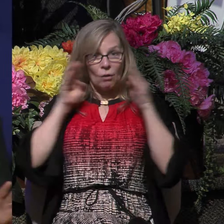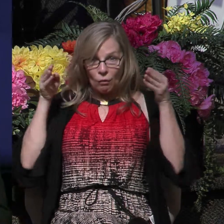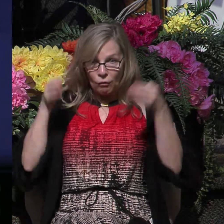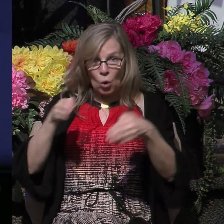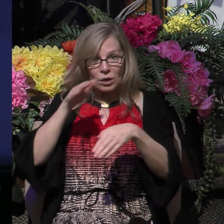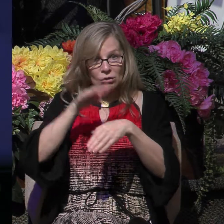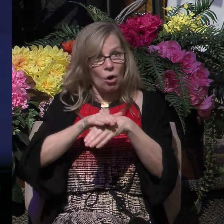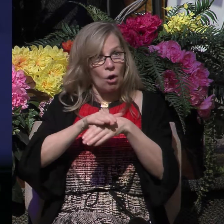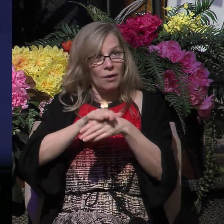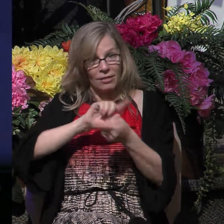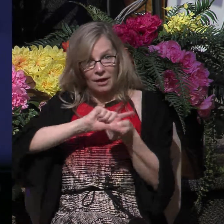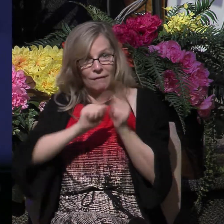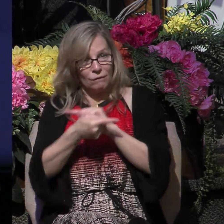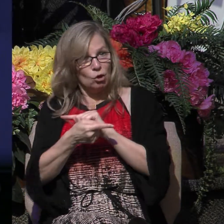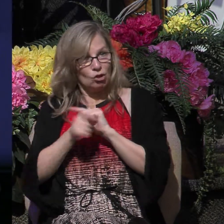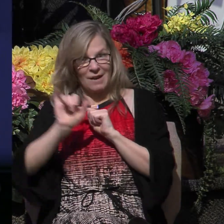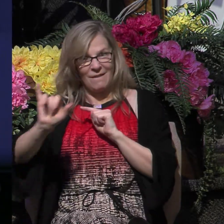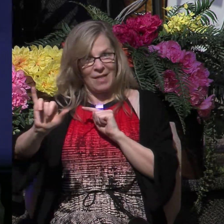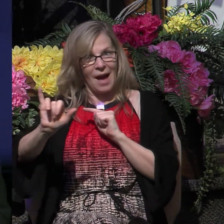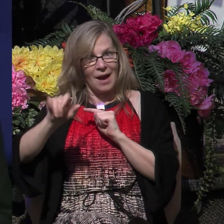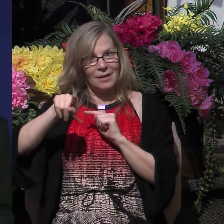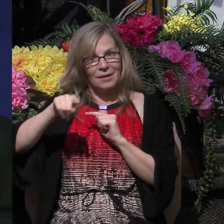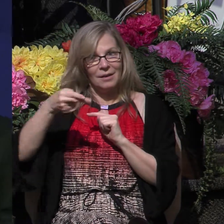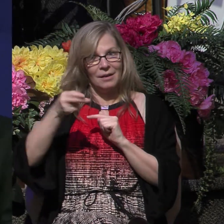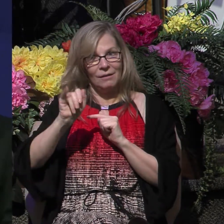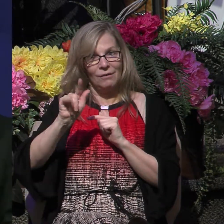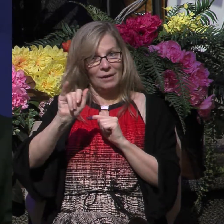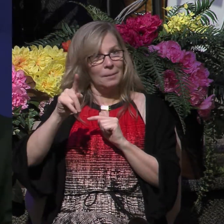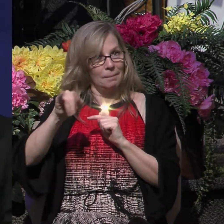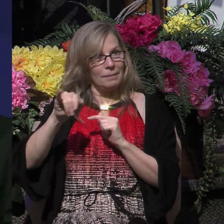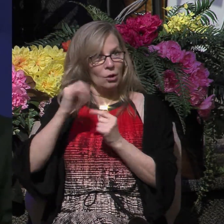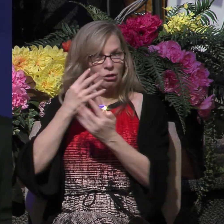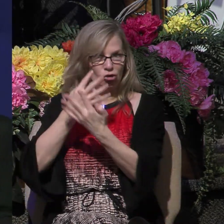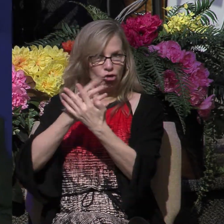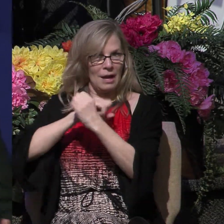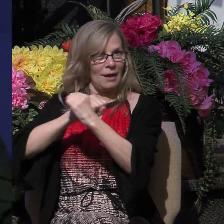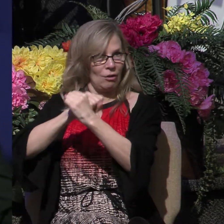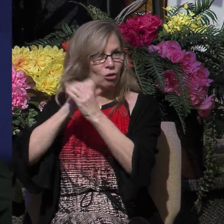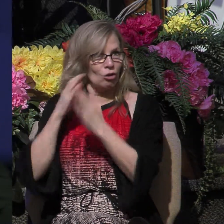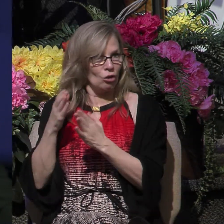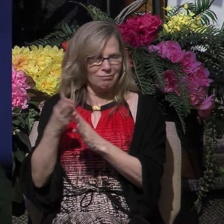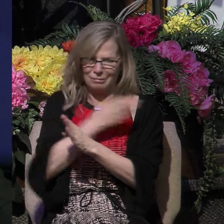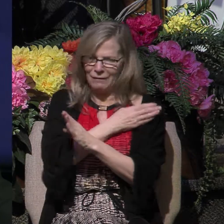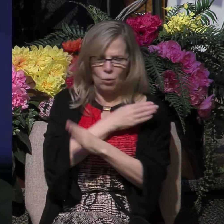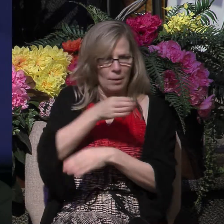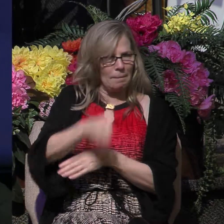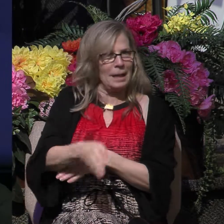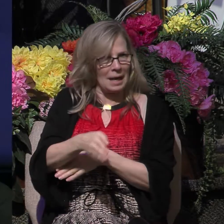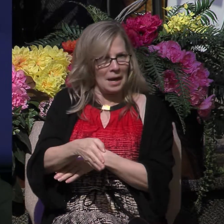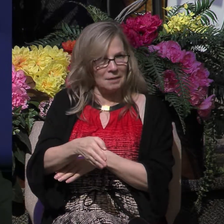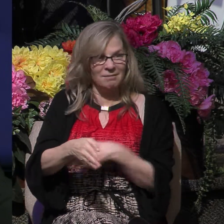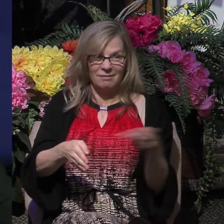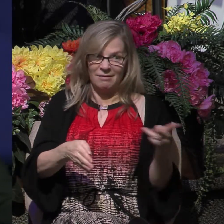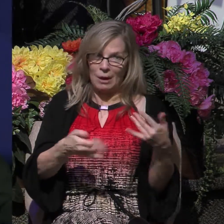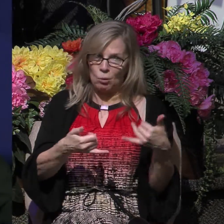the Philippian jailer, which took place shortly after midnight. And while Paul and Silas were technically still prisoners in jail,